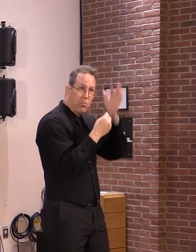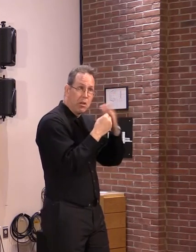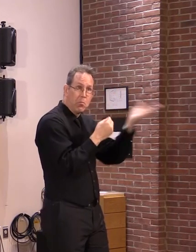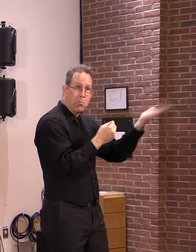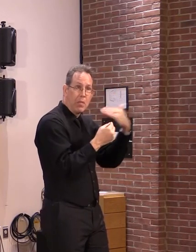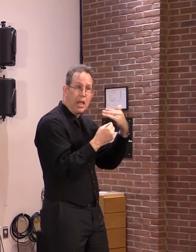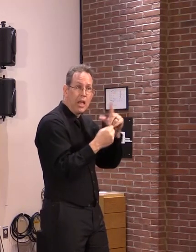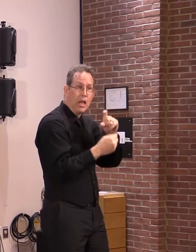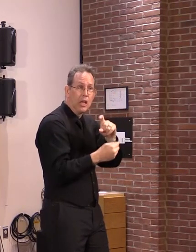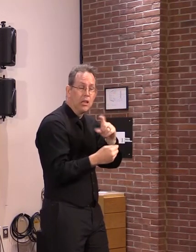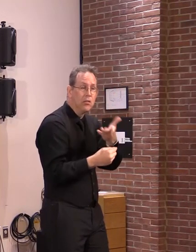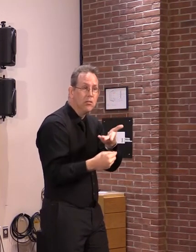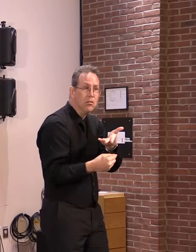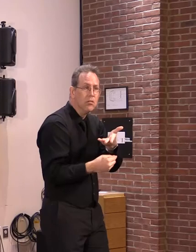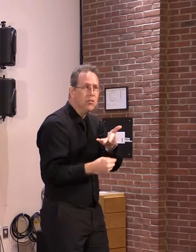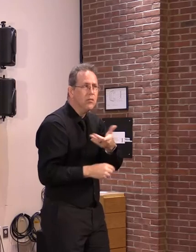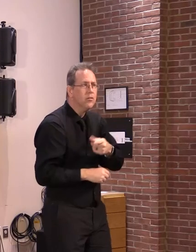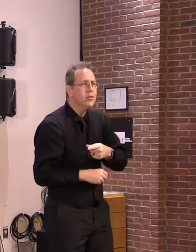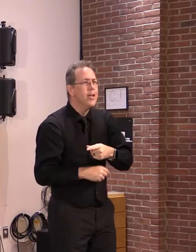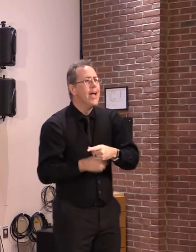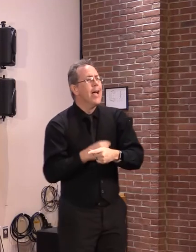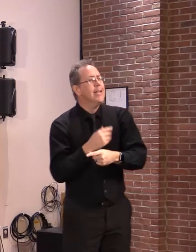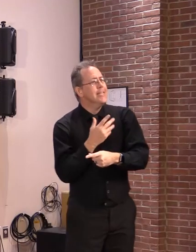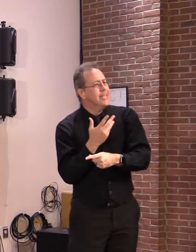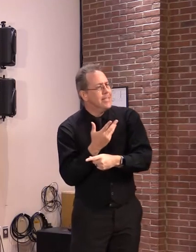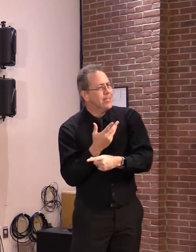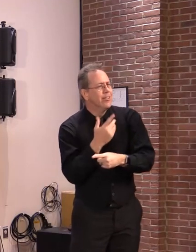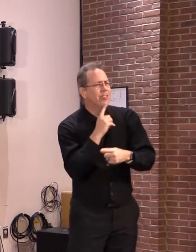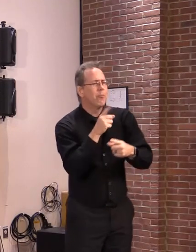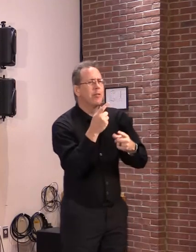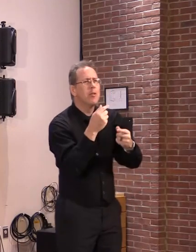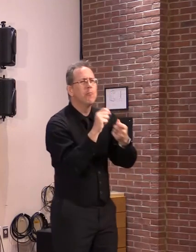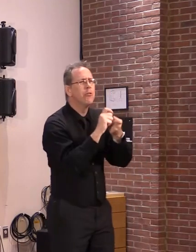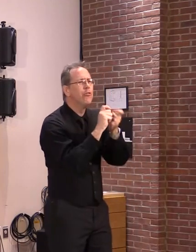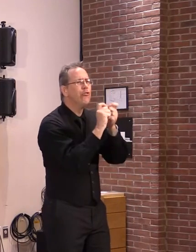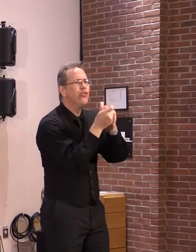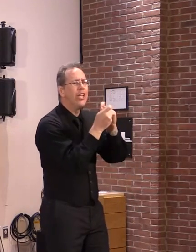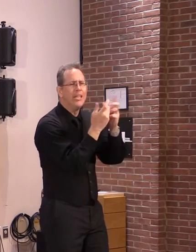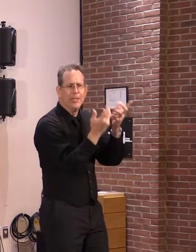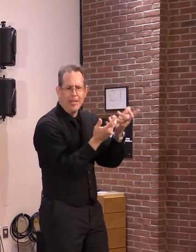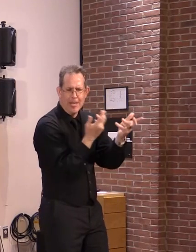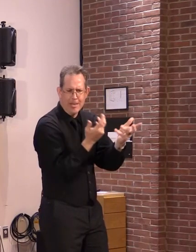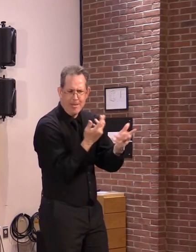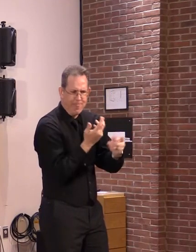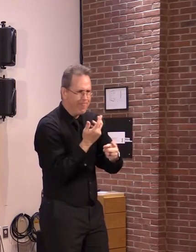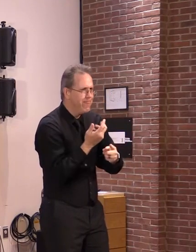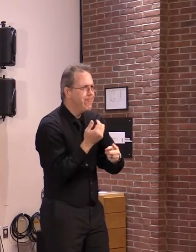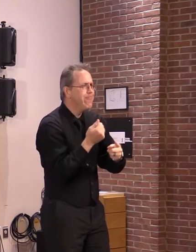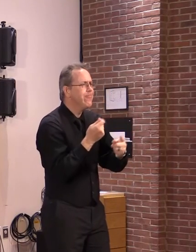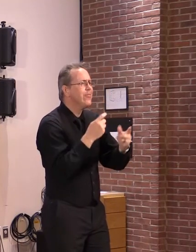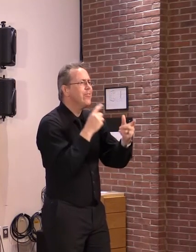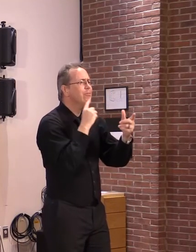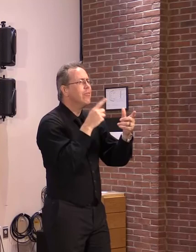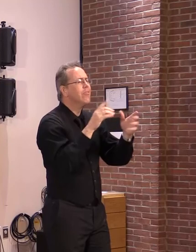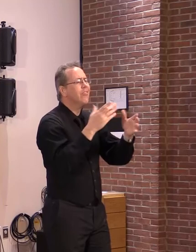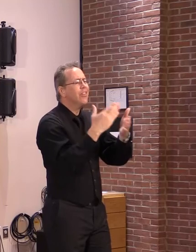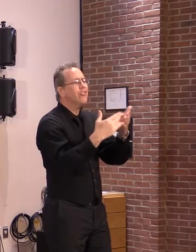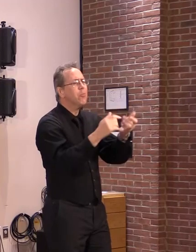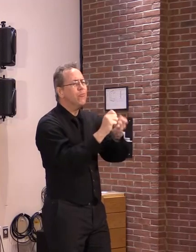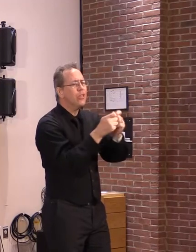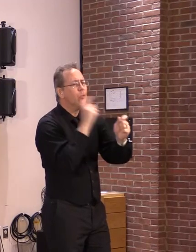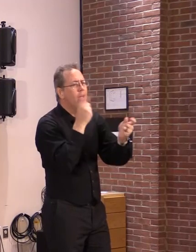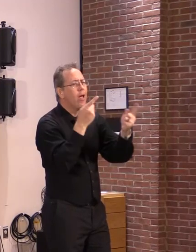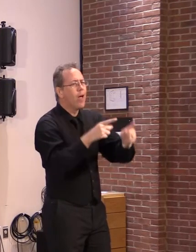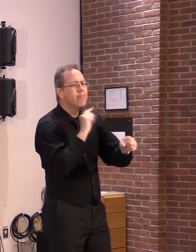Yeah, there was some change, Guy, that made that possible. And I just can't recall what it